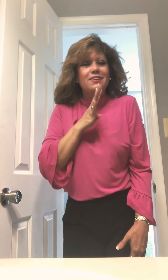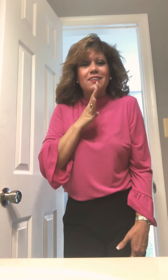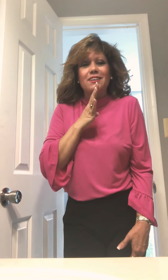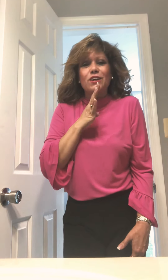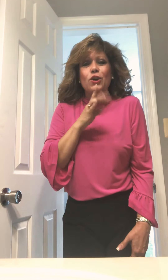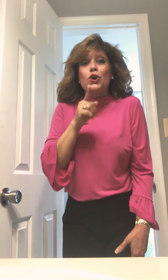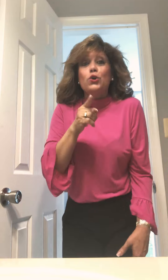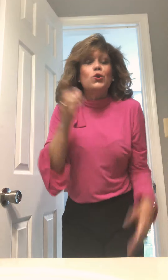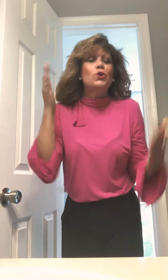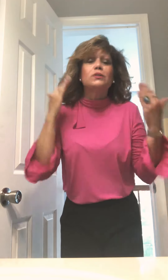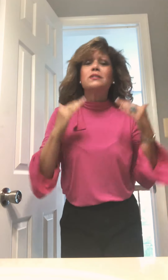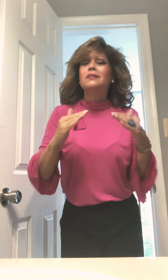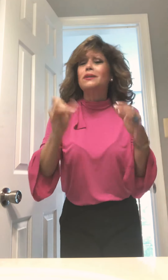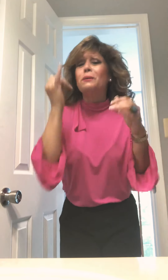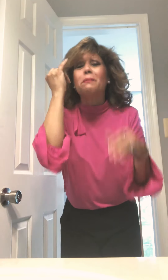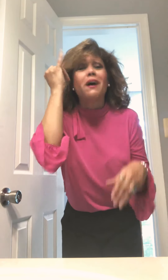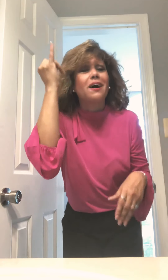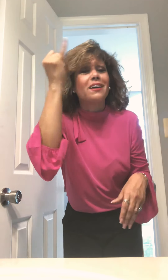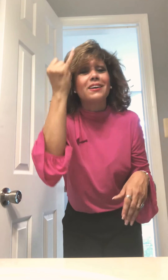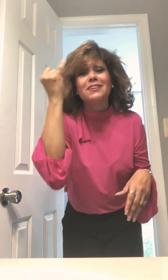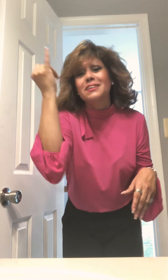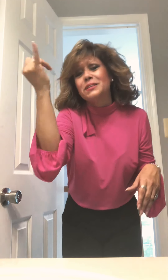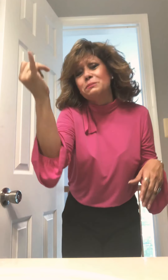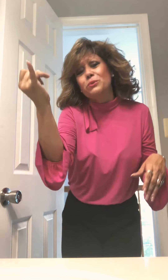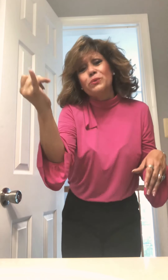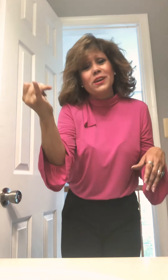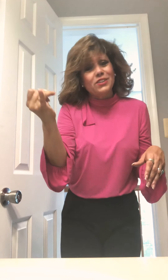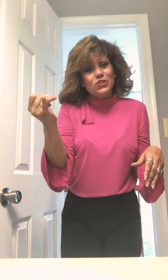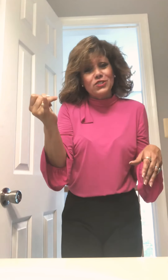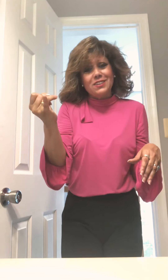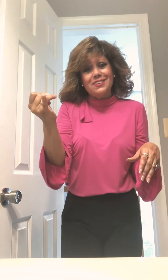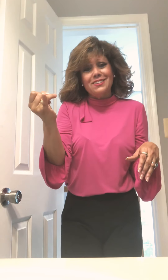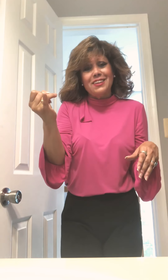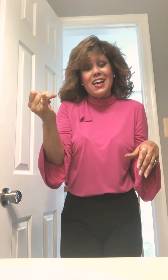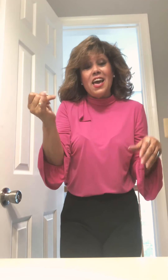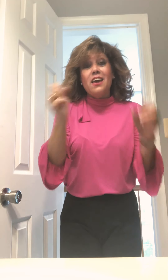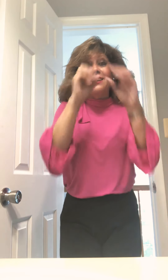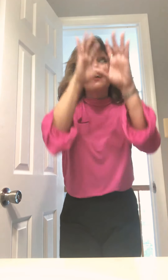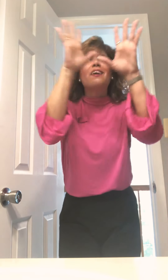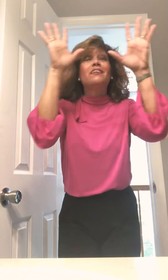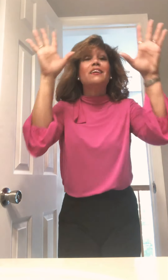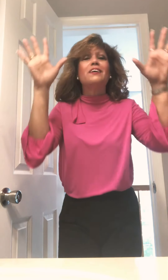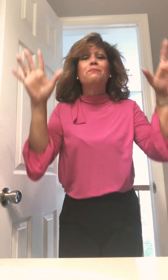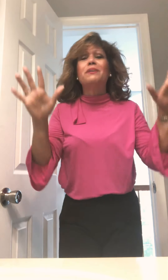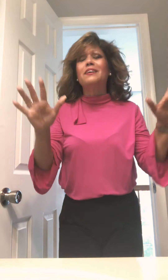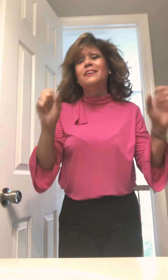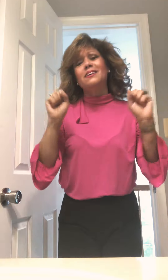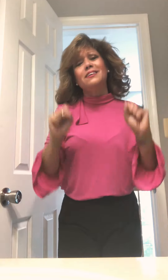You're still an inspiration Can it be